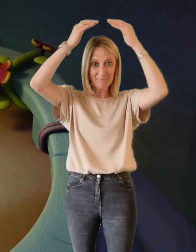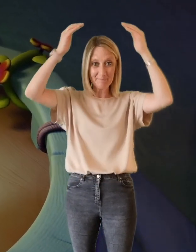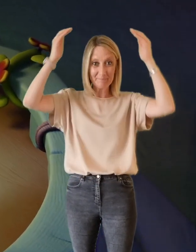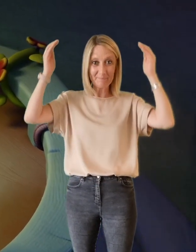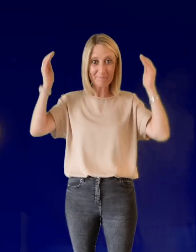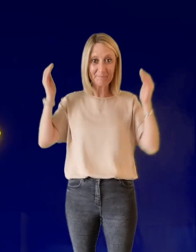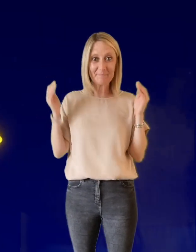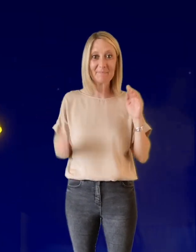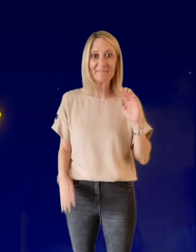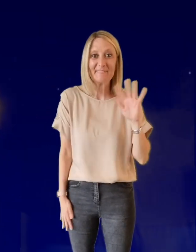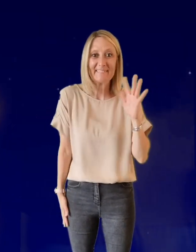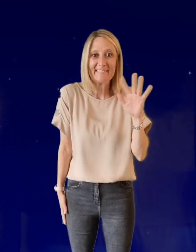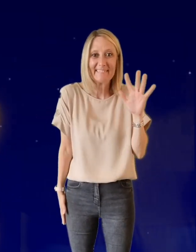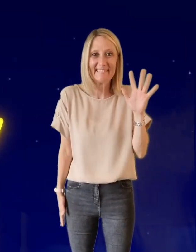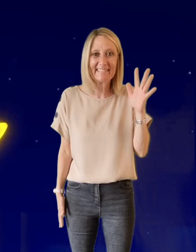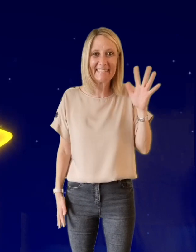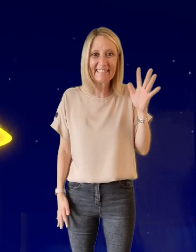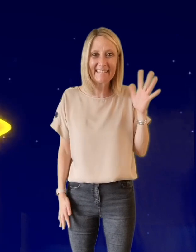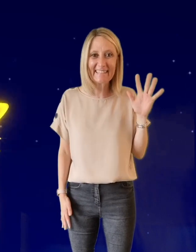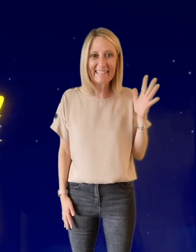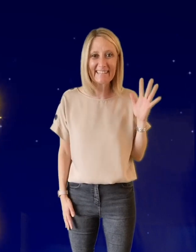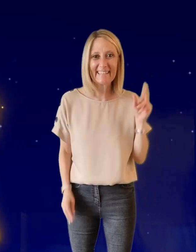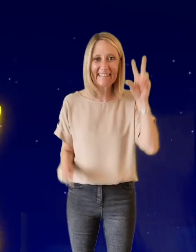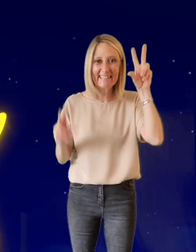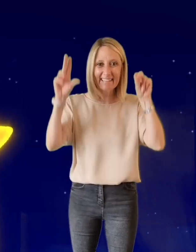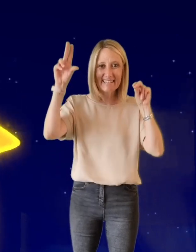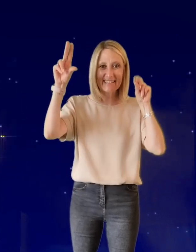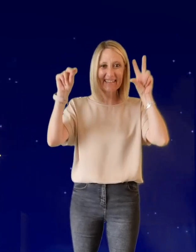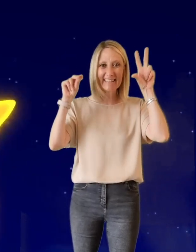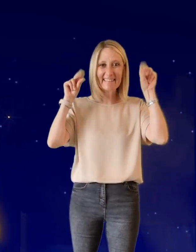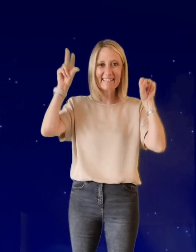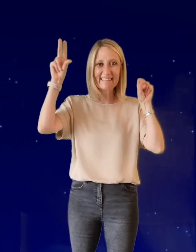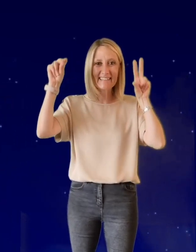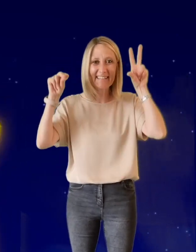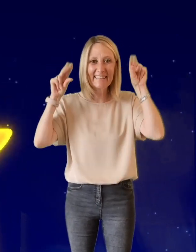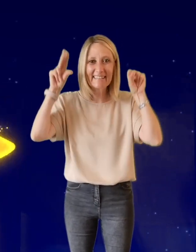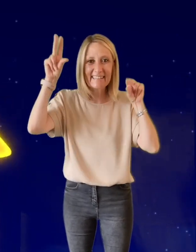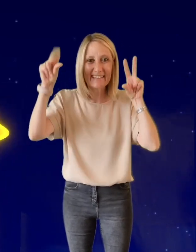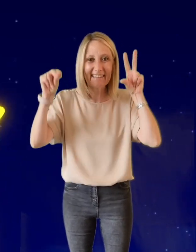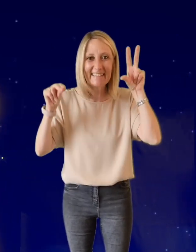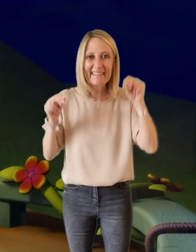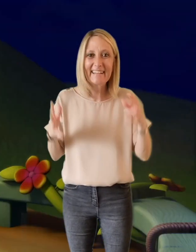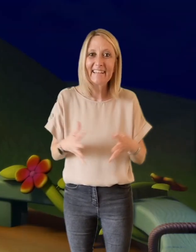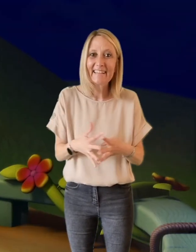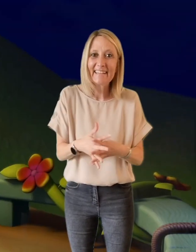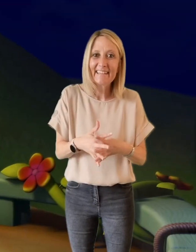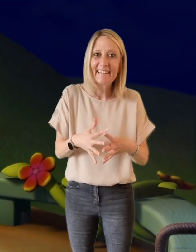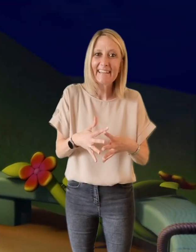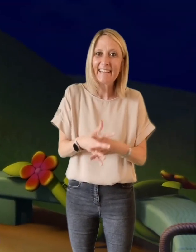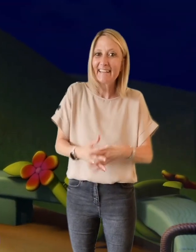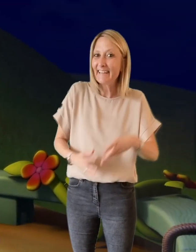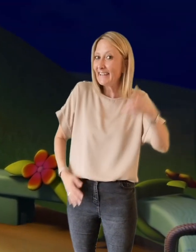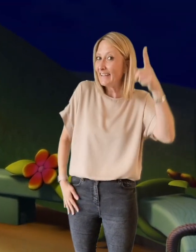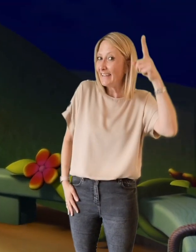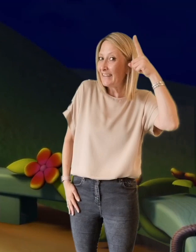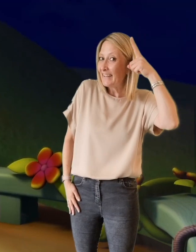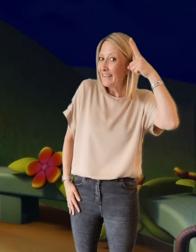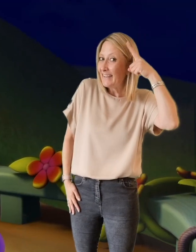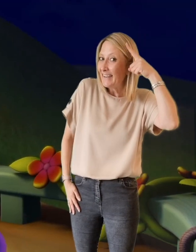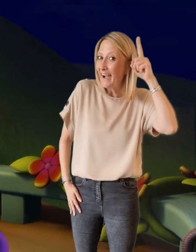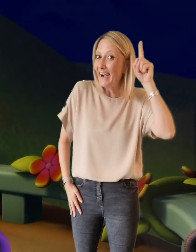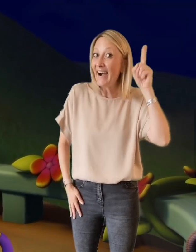sky twinkle twinkle little star how i